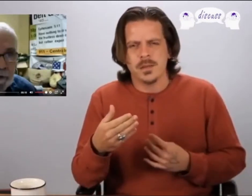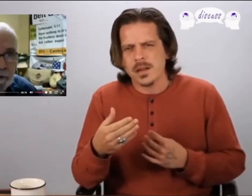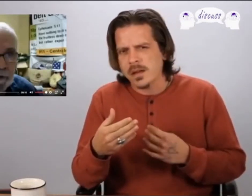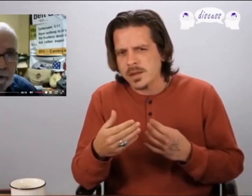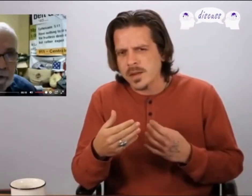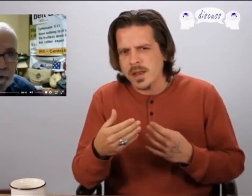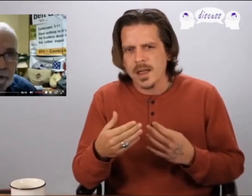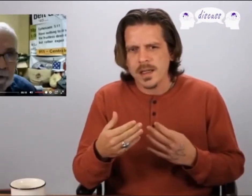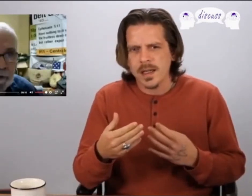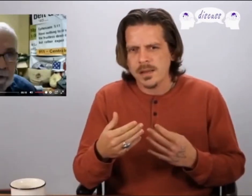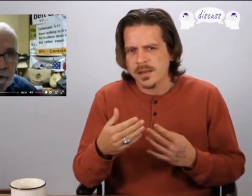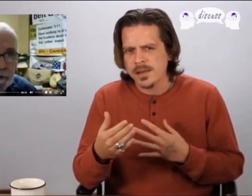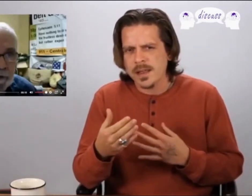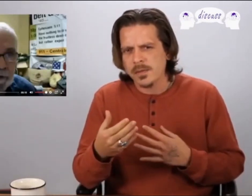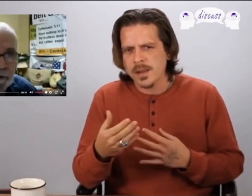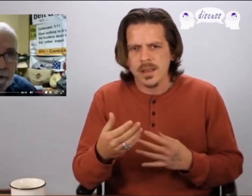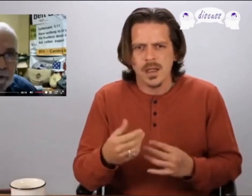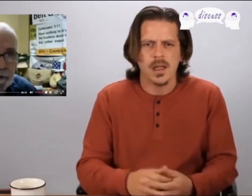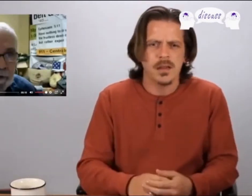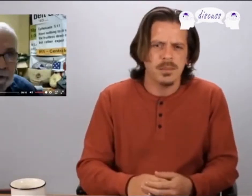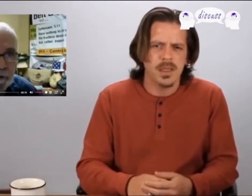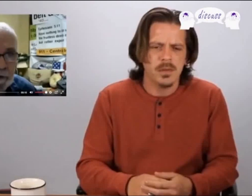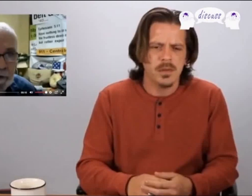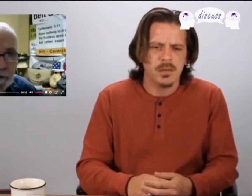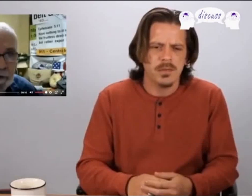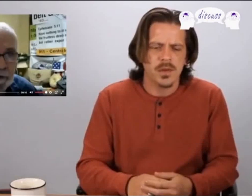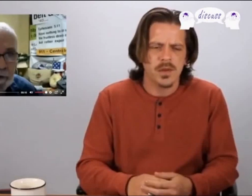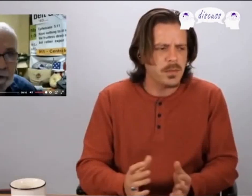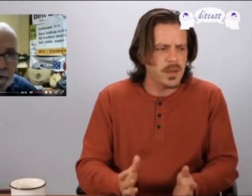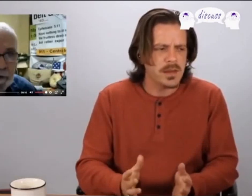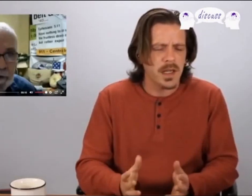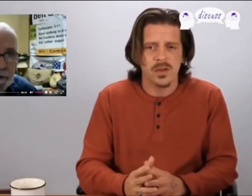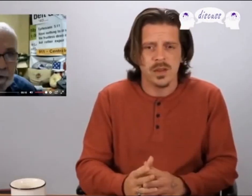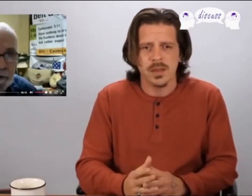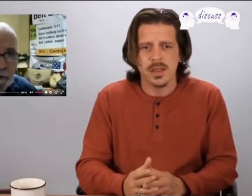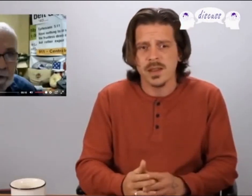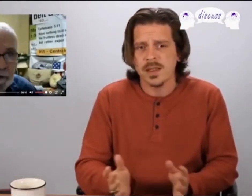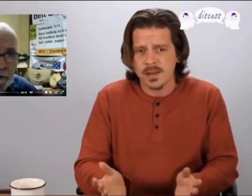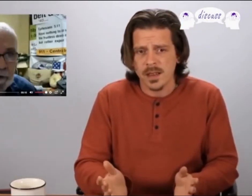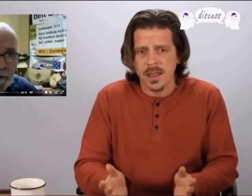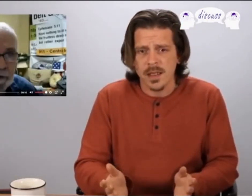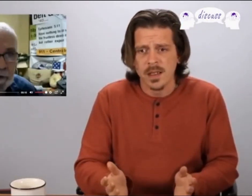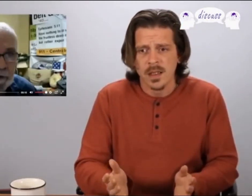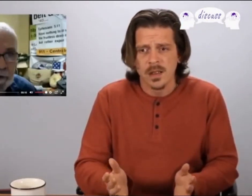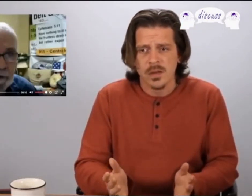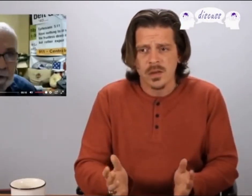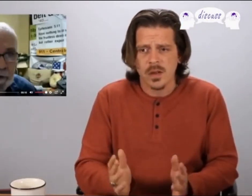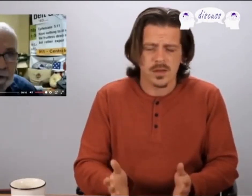McConnell's had a is that already people for some reason actually believe this guy talks